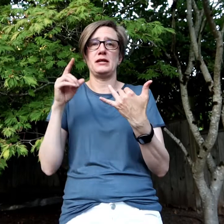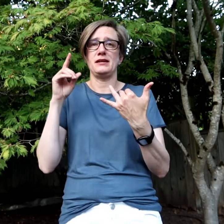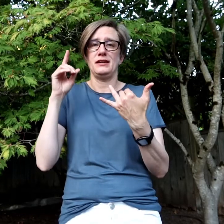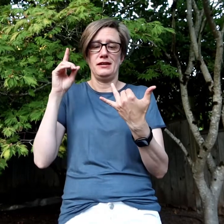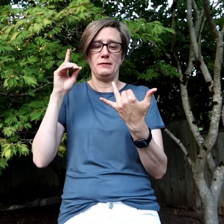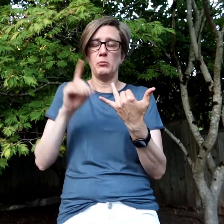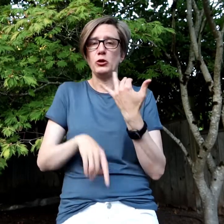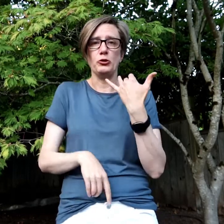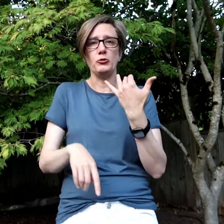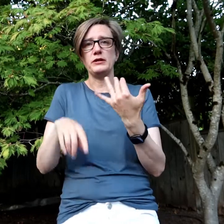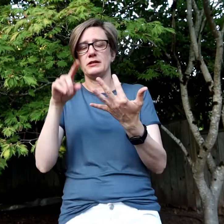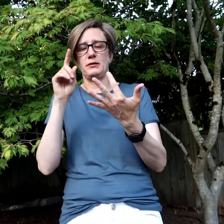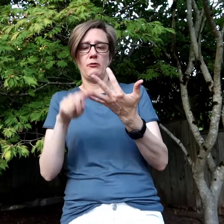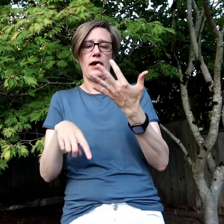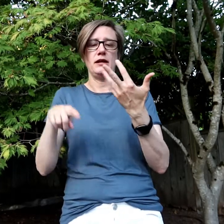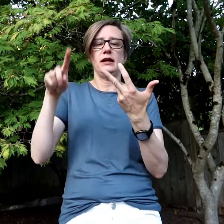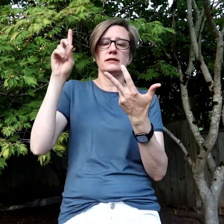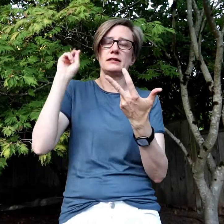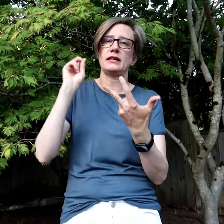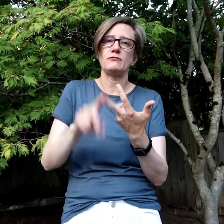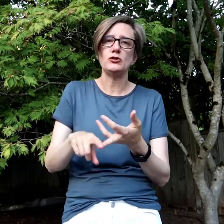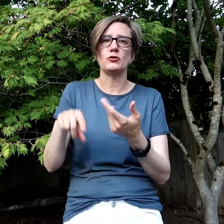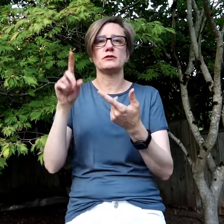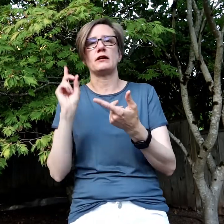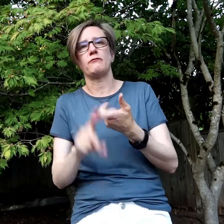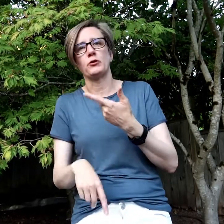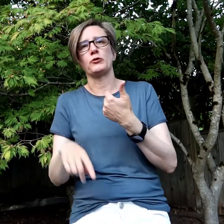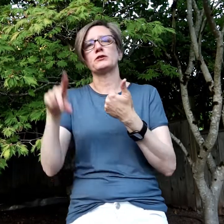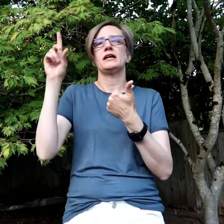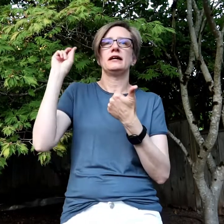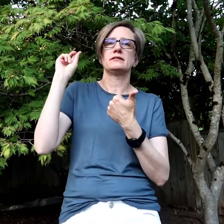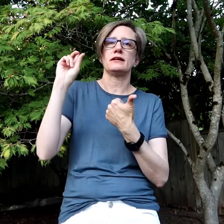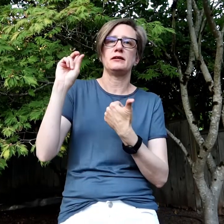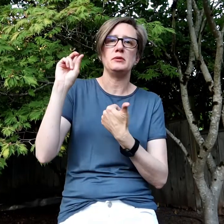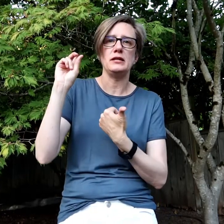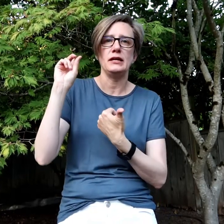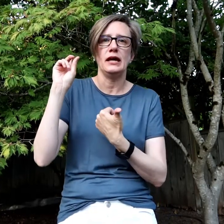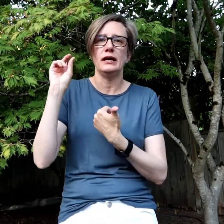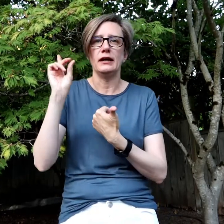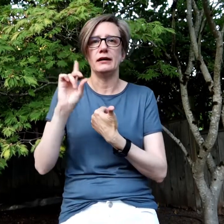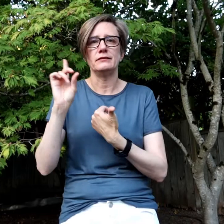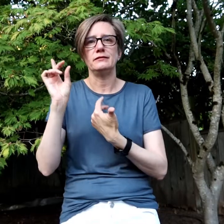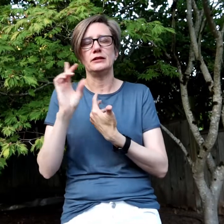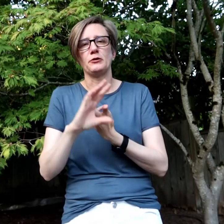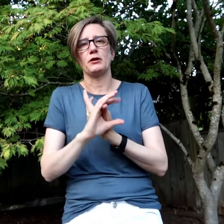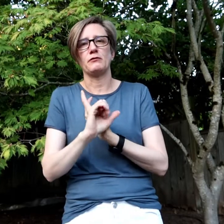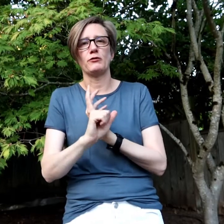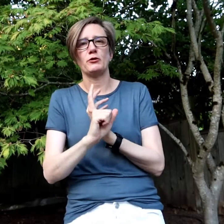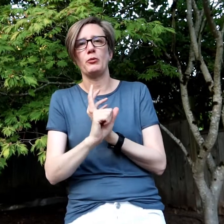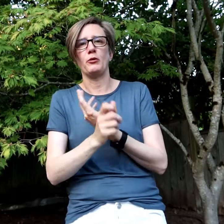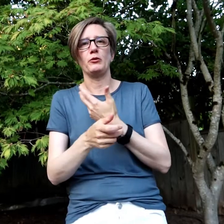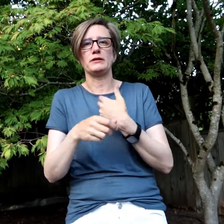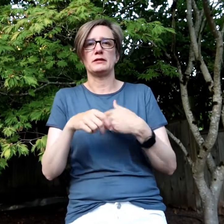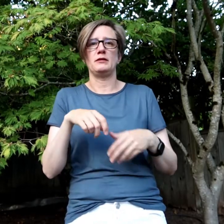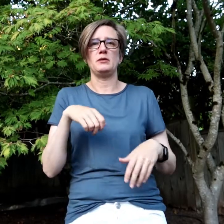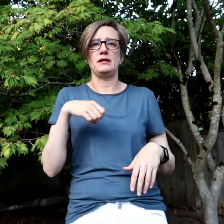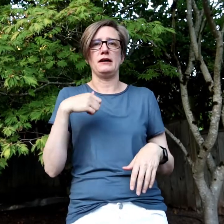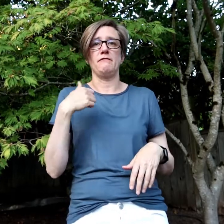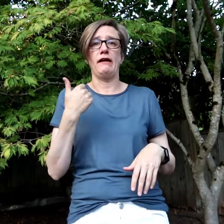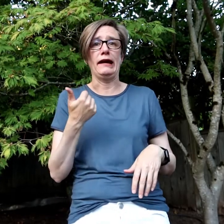blue. It's going to be red. It's not going to have two doors. going to have four doors. It's not going to be, uh, you know, a convertible. It's going to be a van.